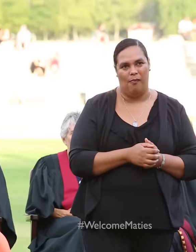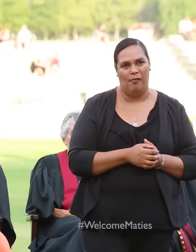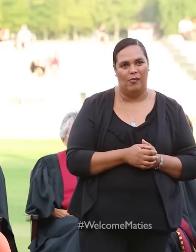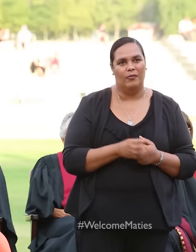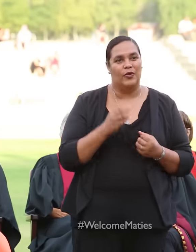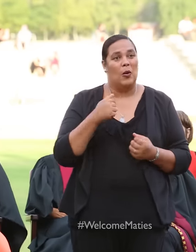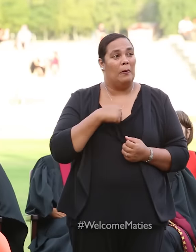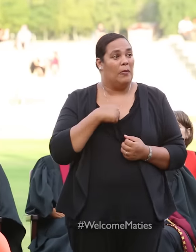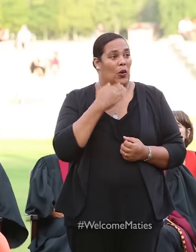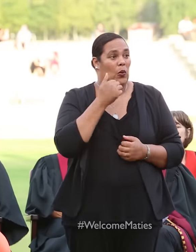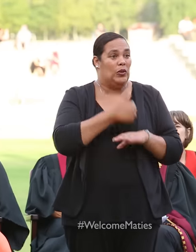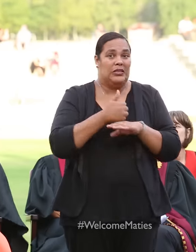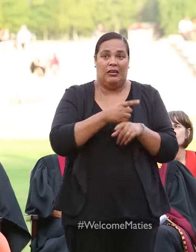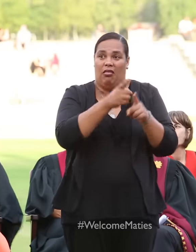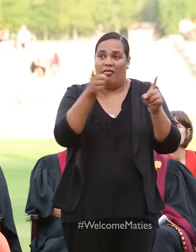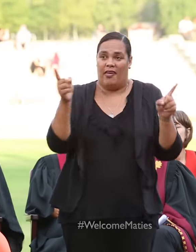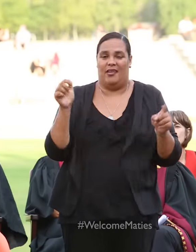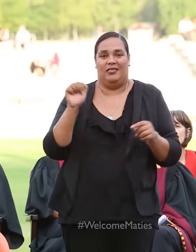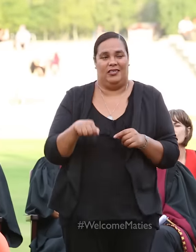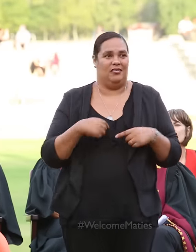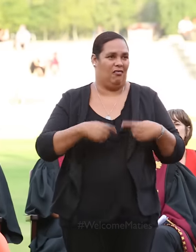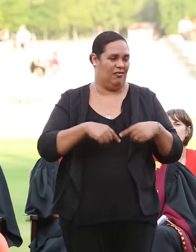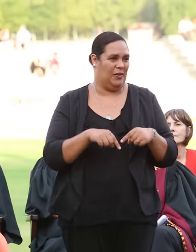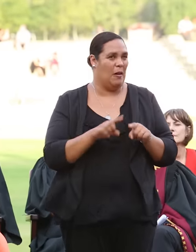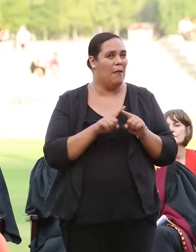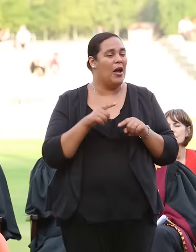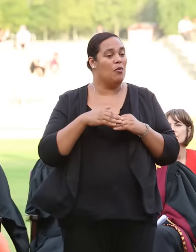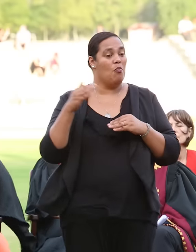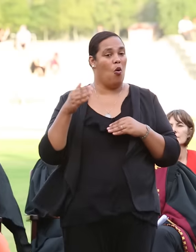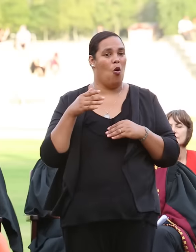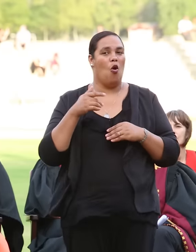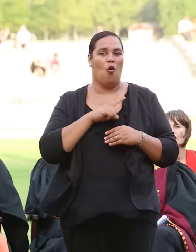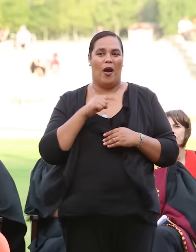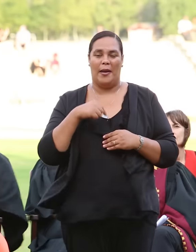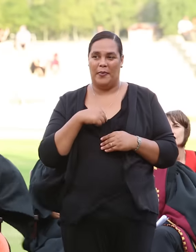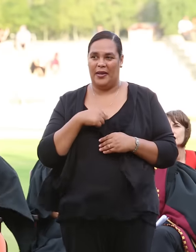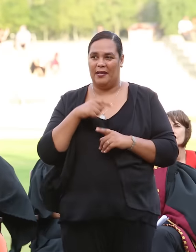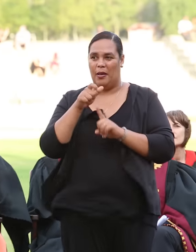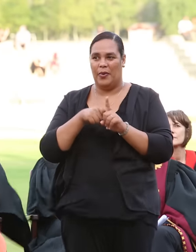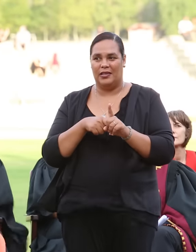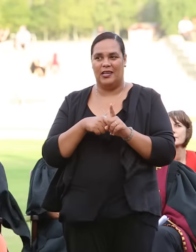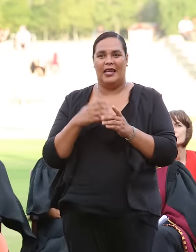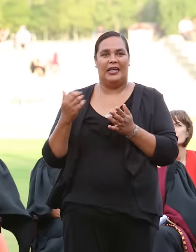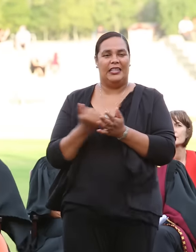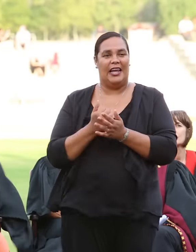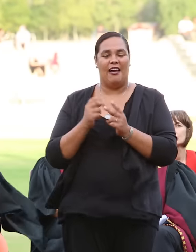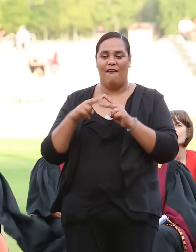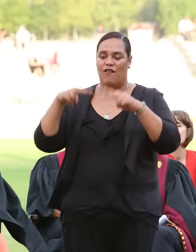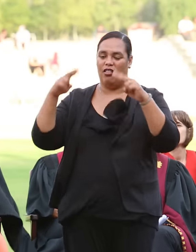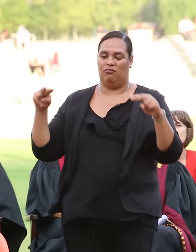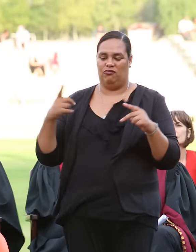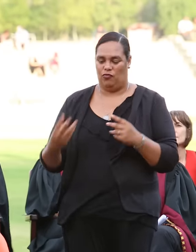sitting on those seats was immense. And even more so because I was the epitome of it takes a village to raise a child.